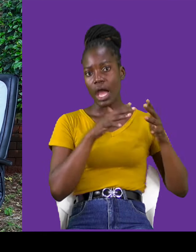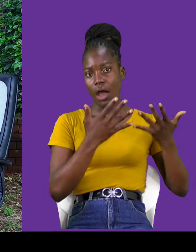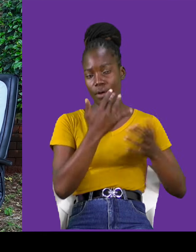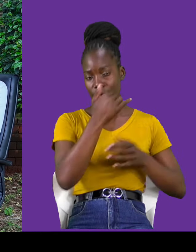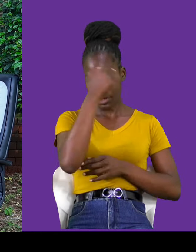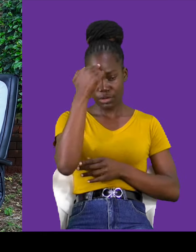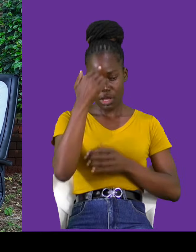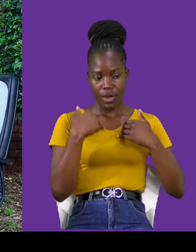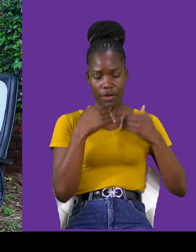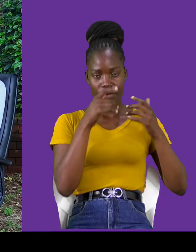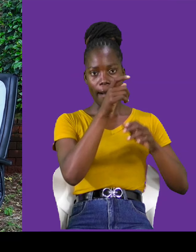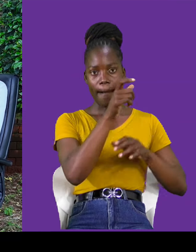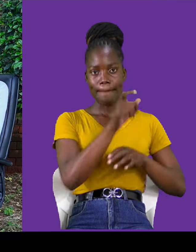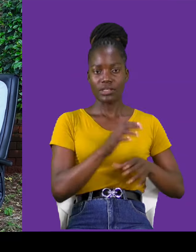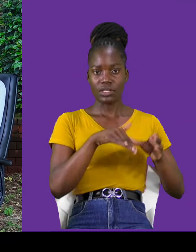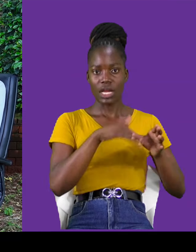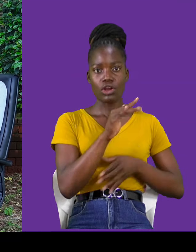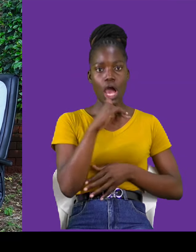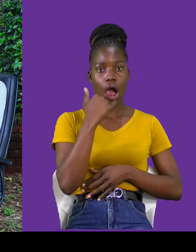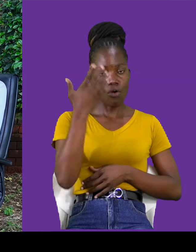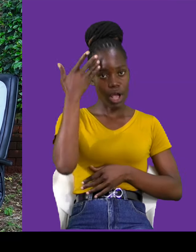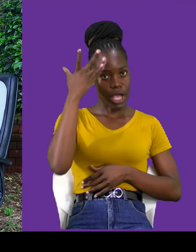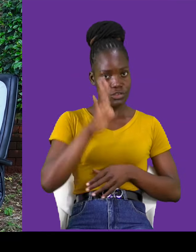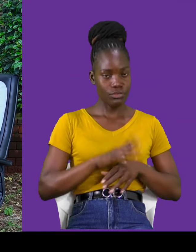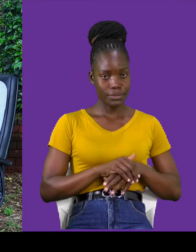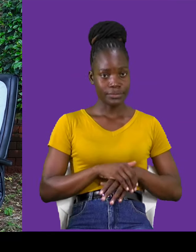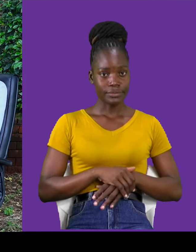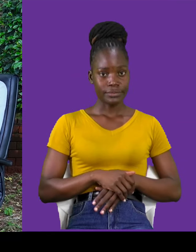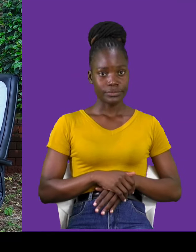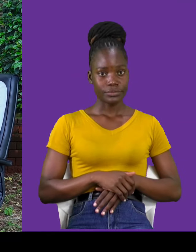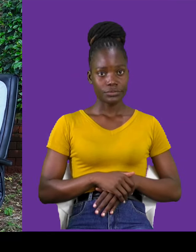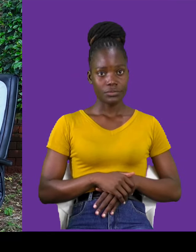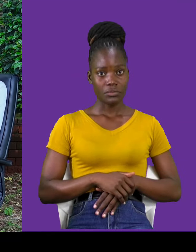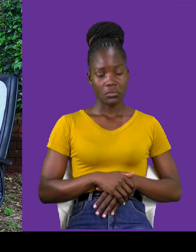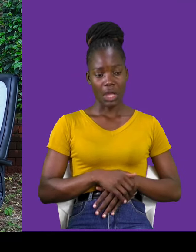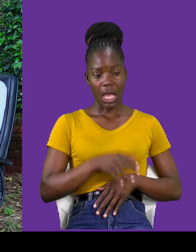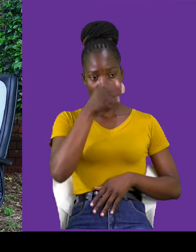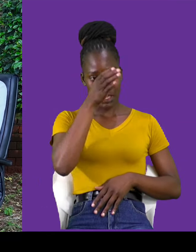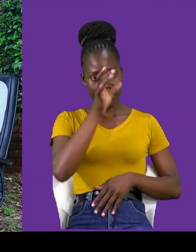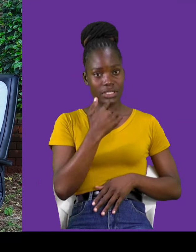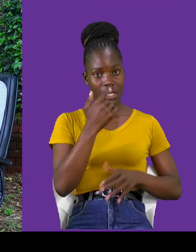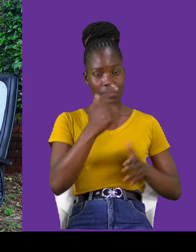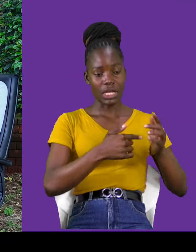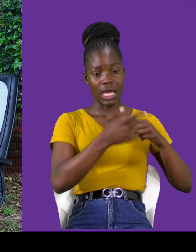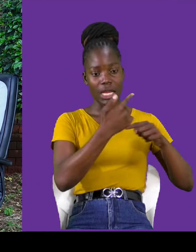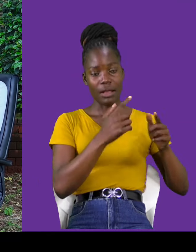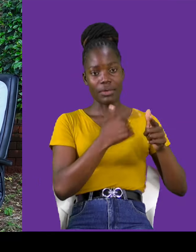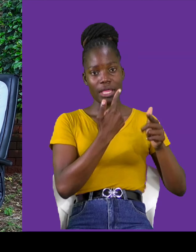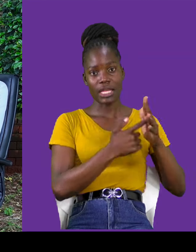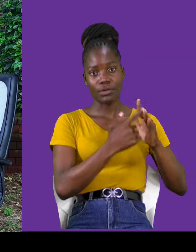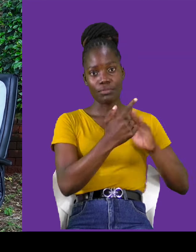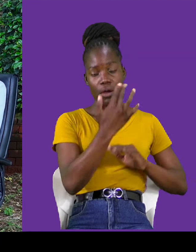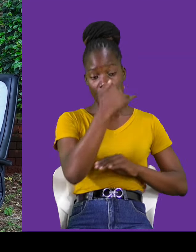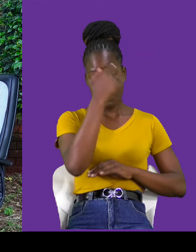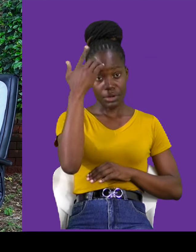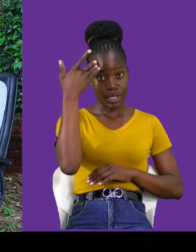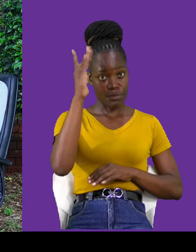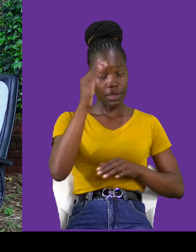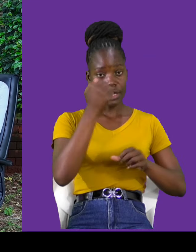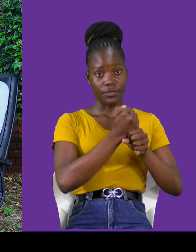out there, but hajui, maybe at a snob, he's coming towards me, at a roke, because hajui hatafanya anini. So, what should